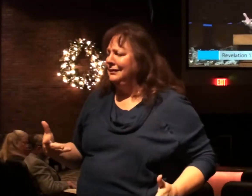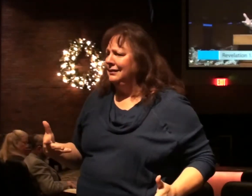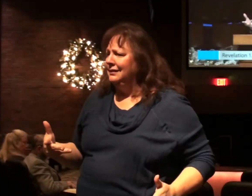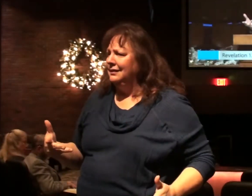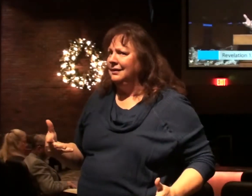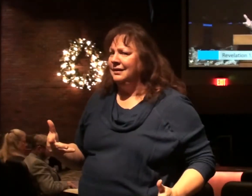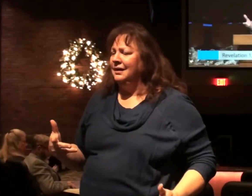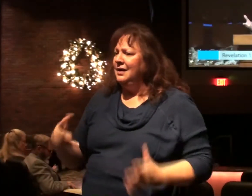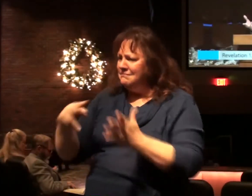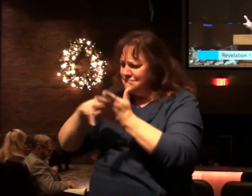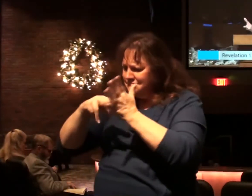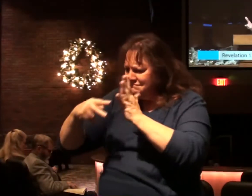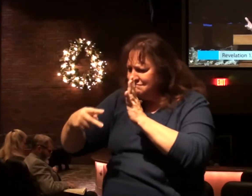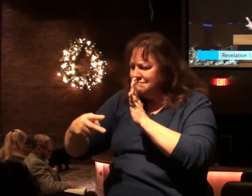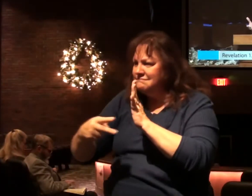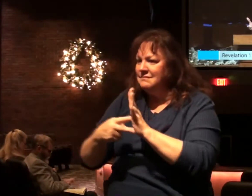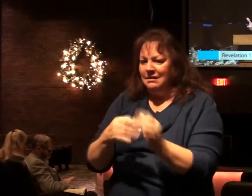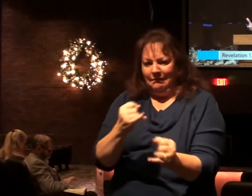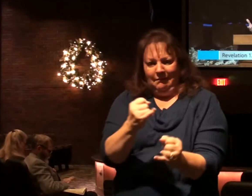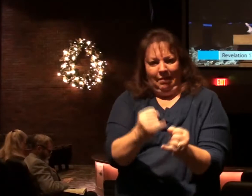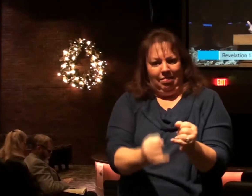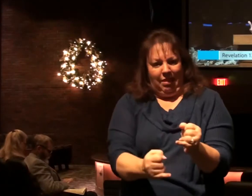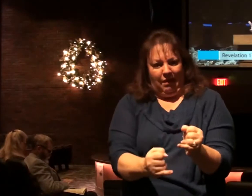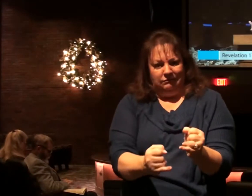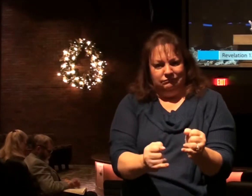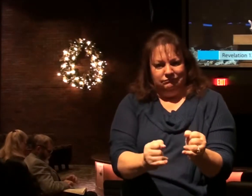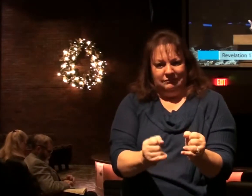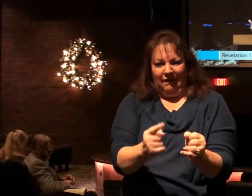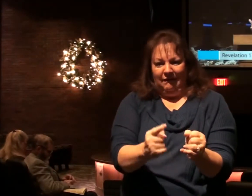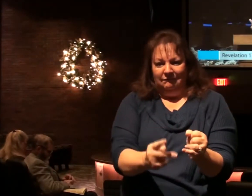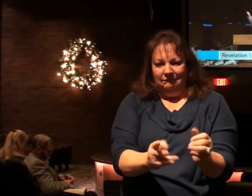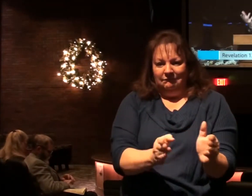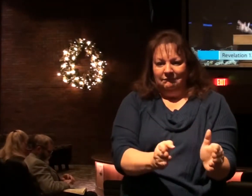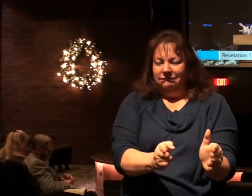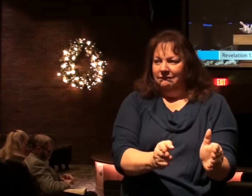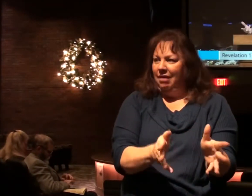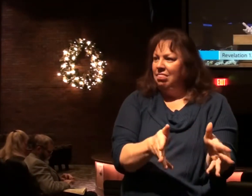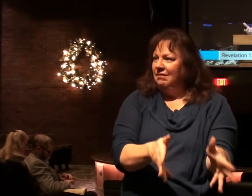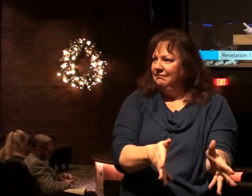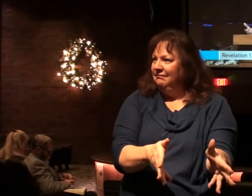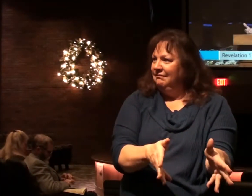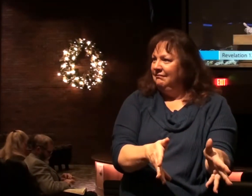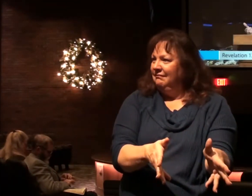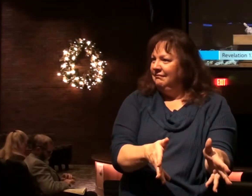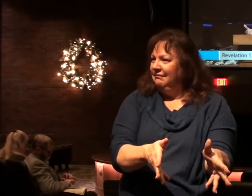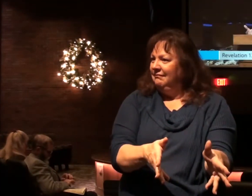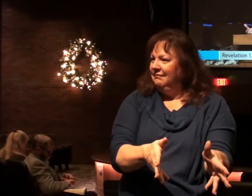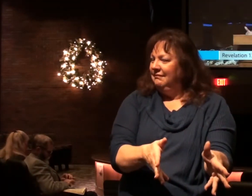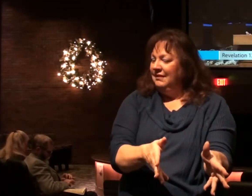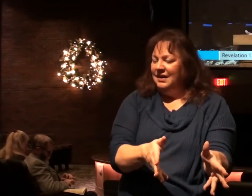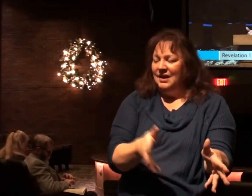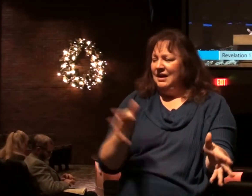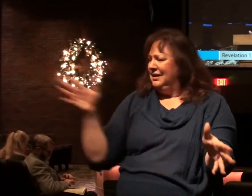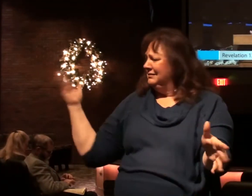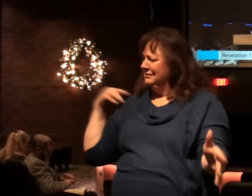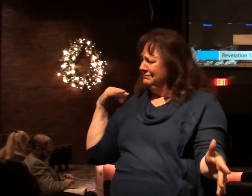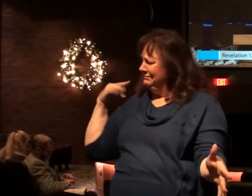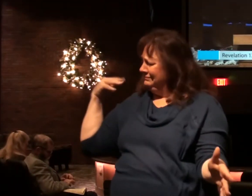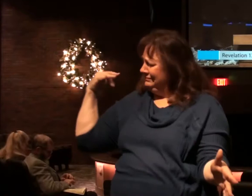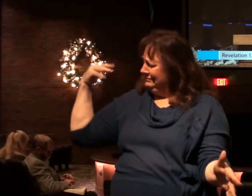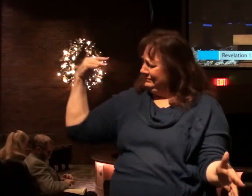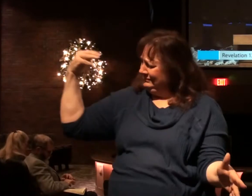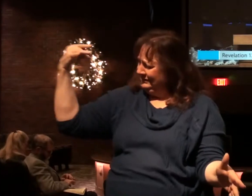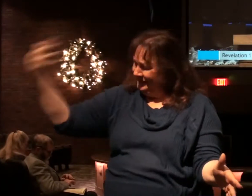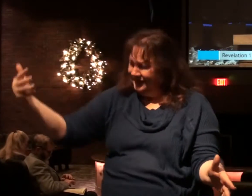no. That means we're in the last phase. Three and a half years. After the thousands of